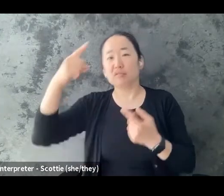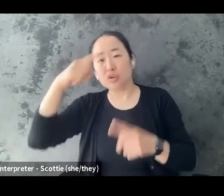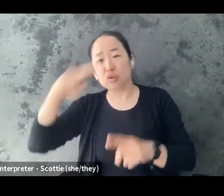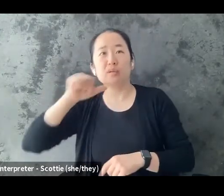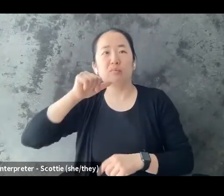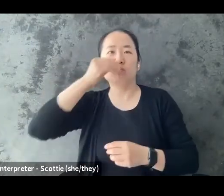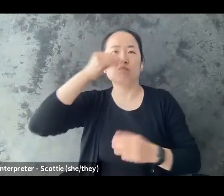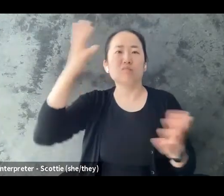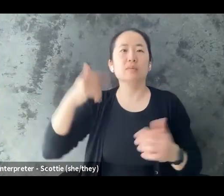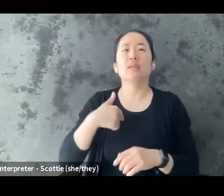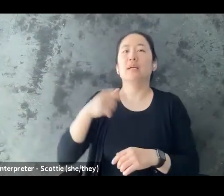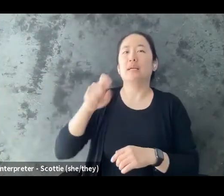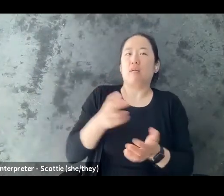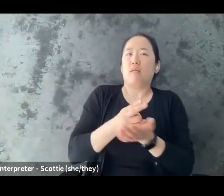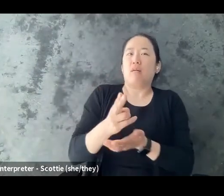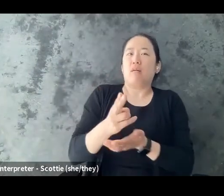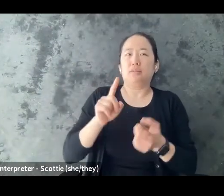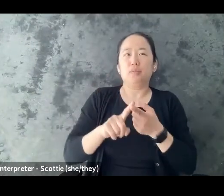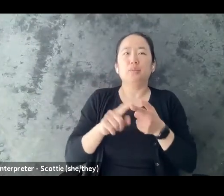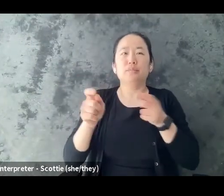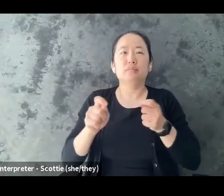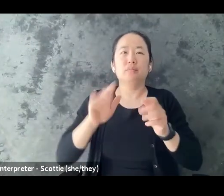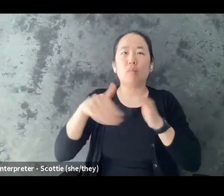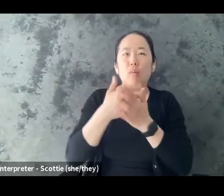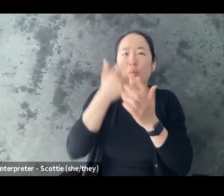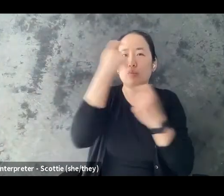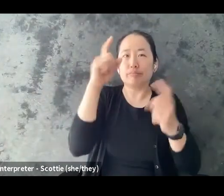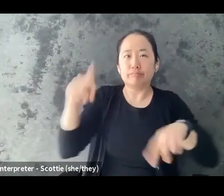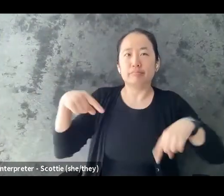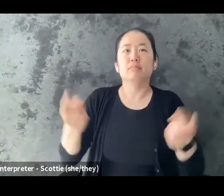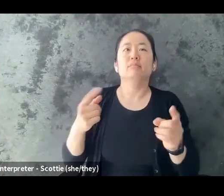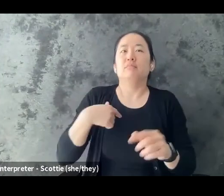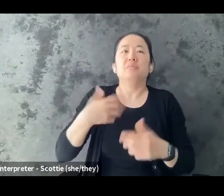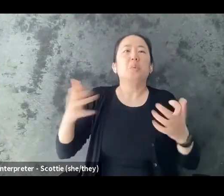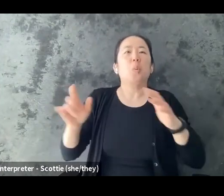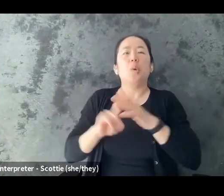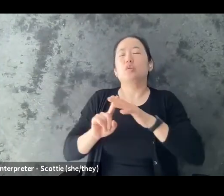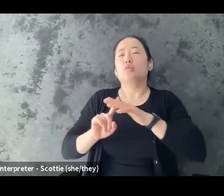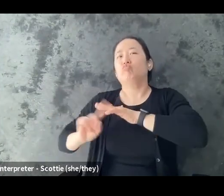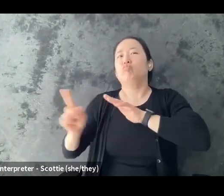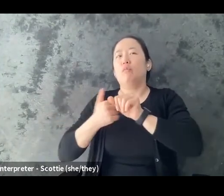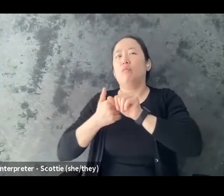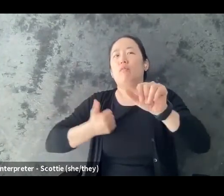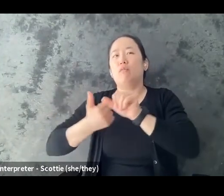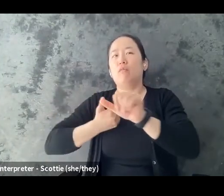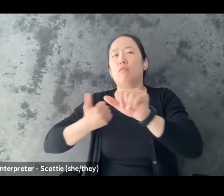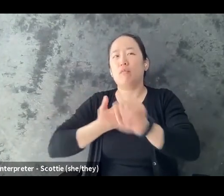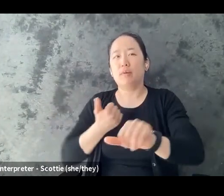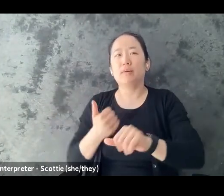that they occurred and to be honest about their their responsibility if any yeah thank you for sharing that i think